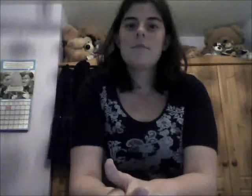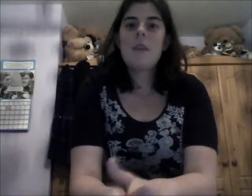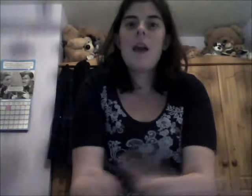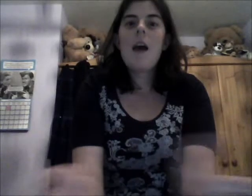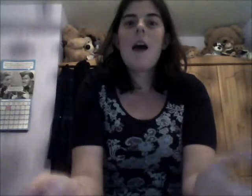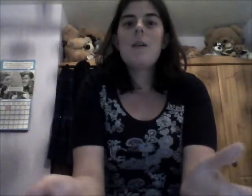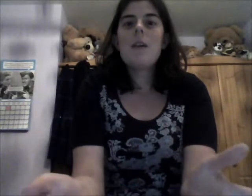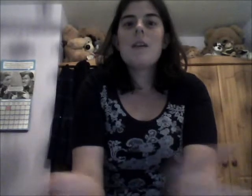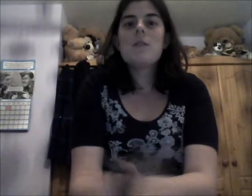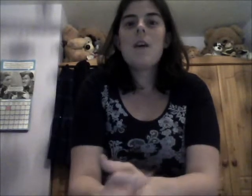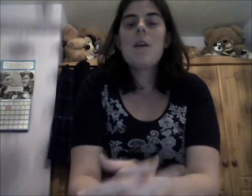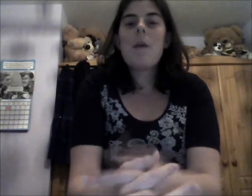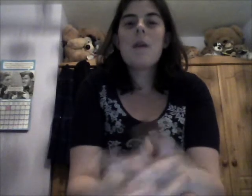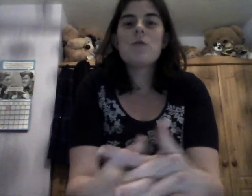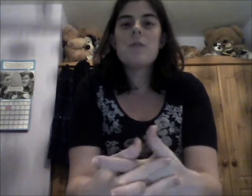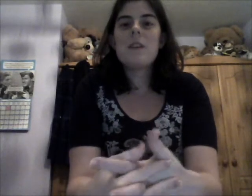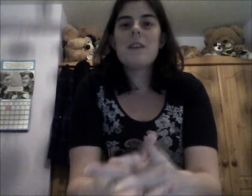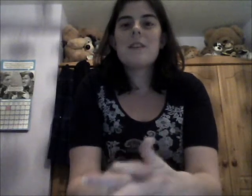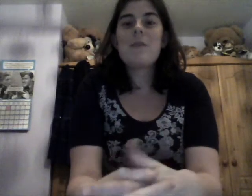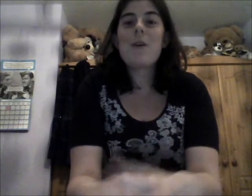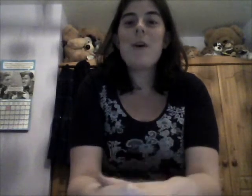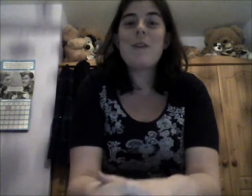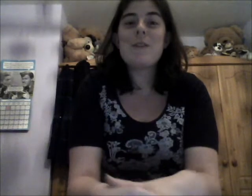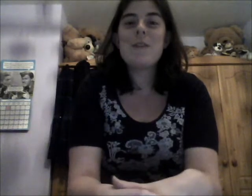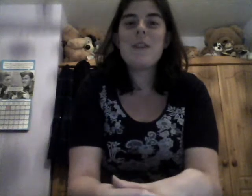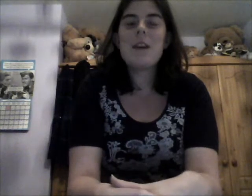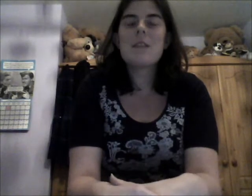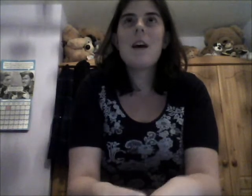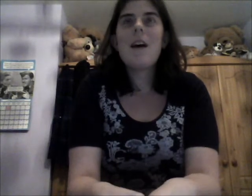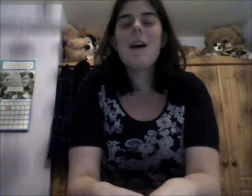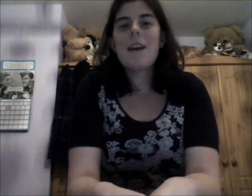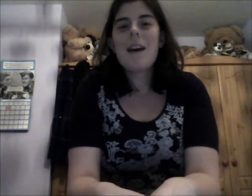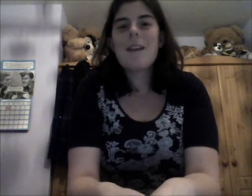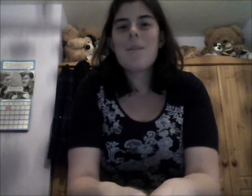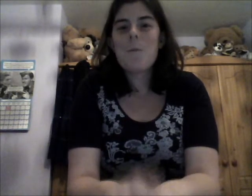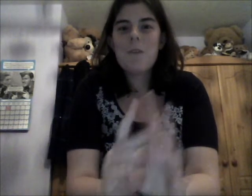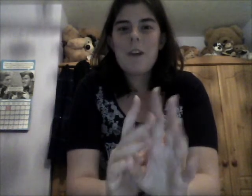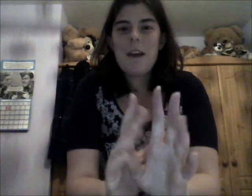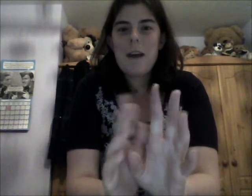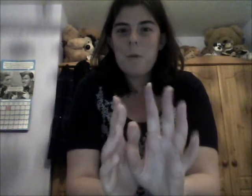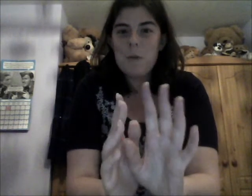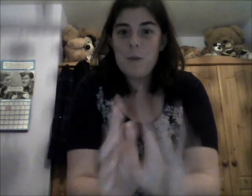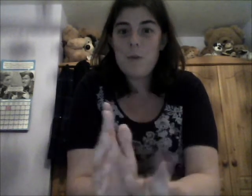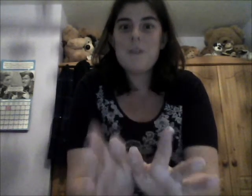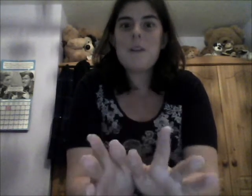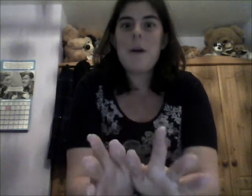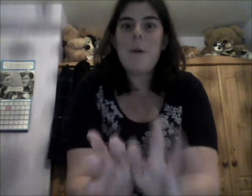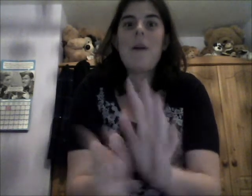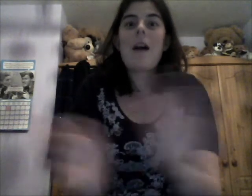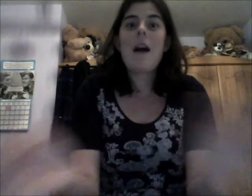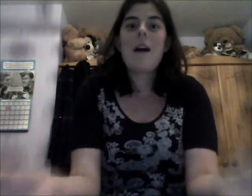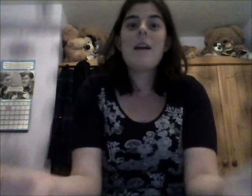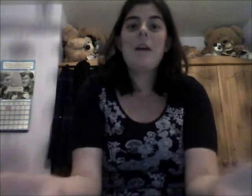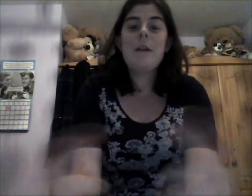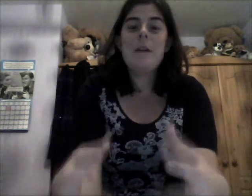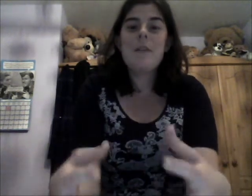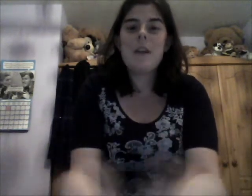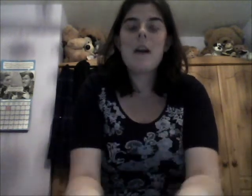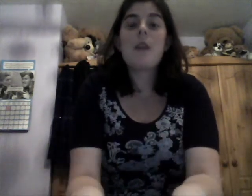Hello there. I've just realised I've forgotten a few things. Again, one day I will do a video where I include everything and I don't forget